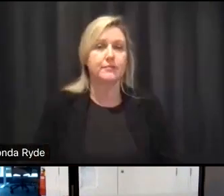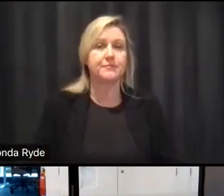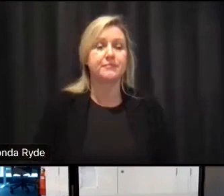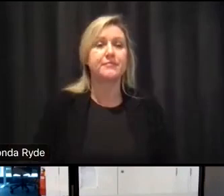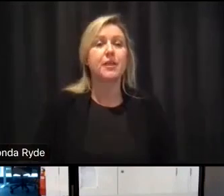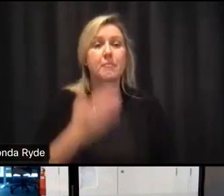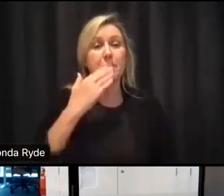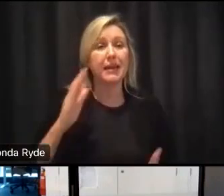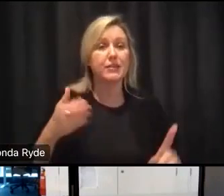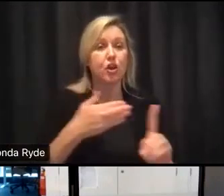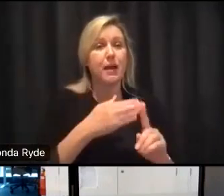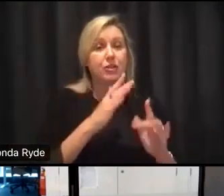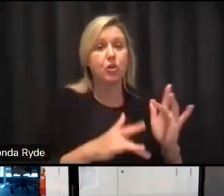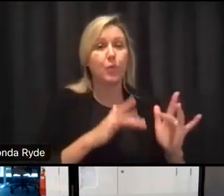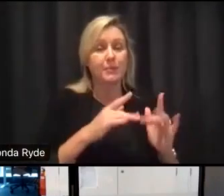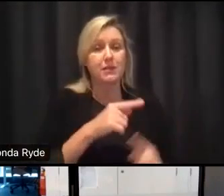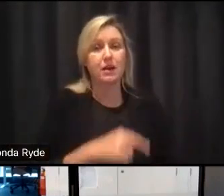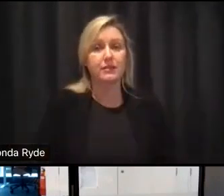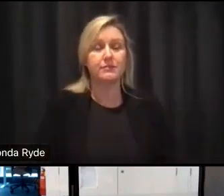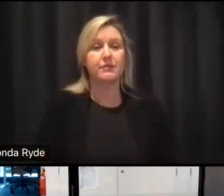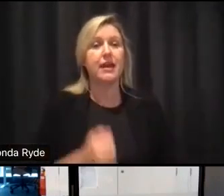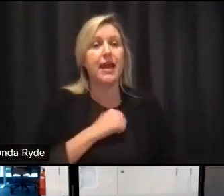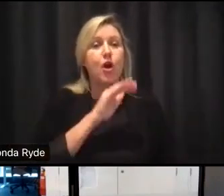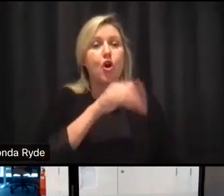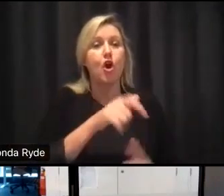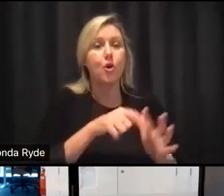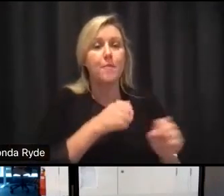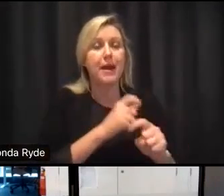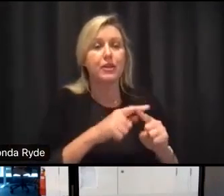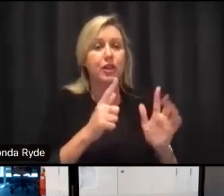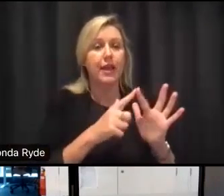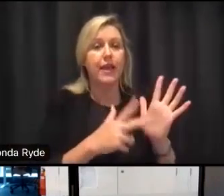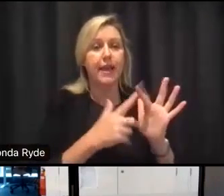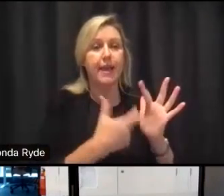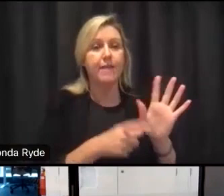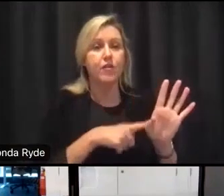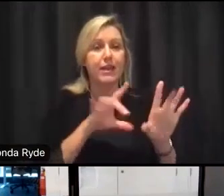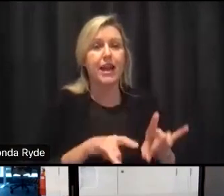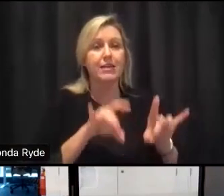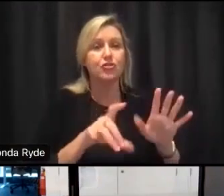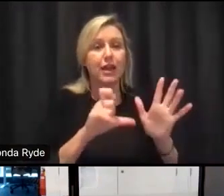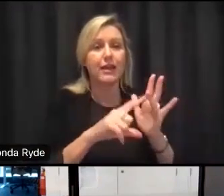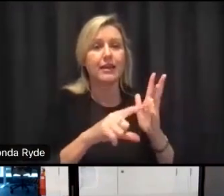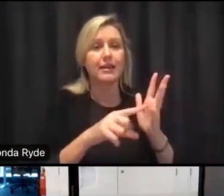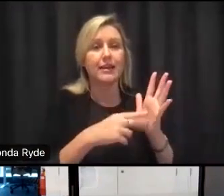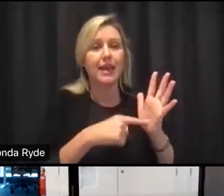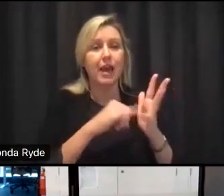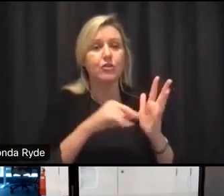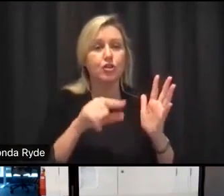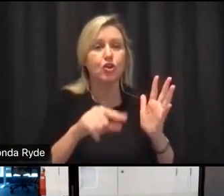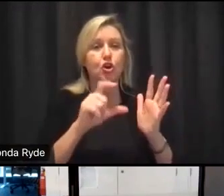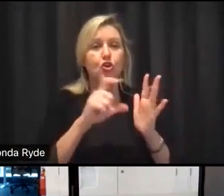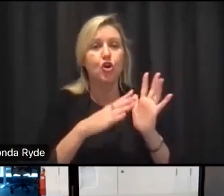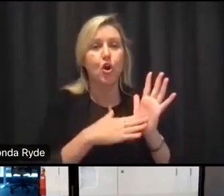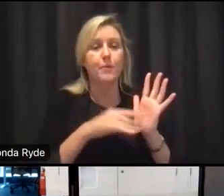go back to that so that's um available from the home page at every australian counts.com.au um